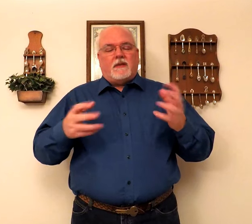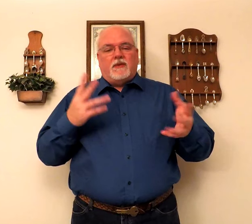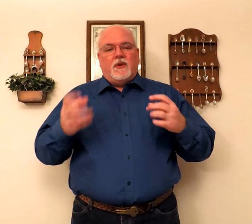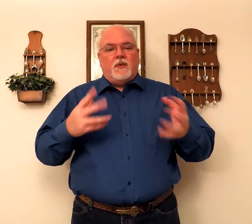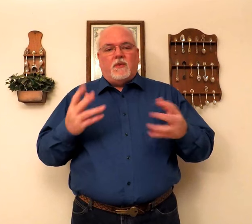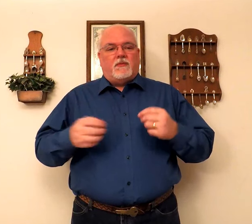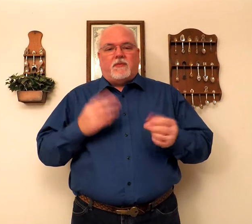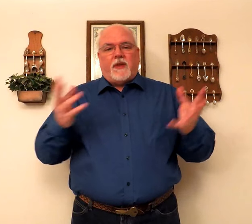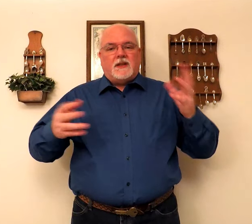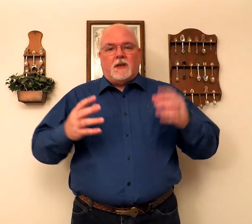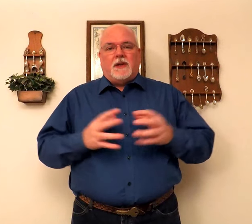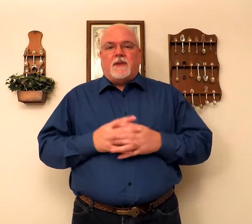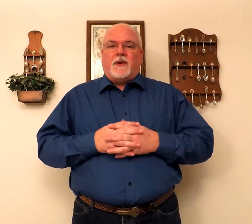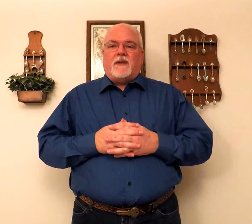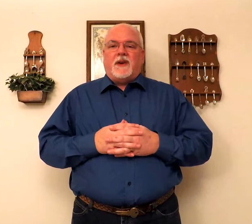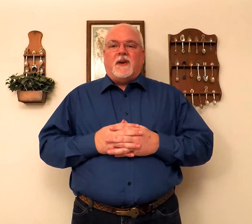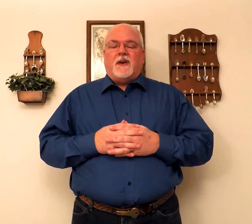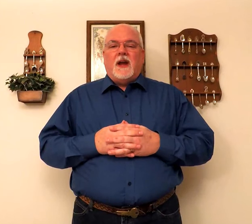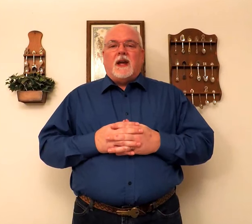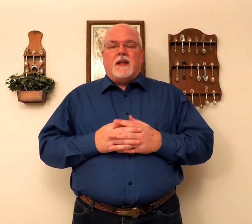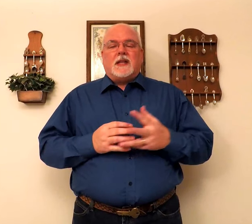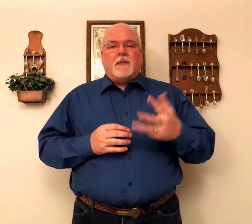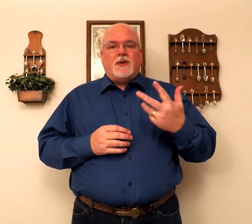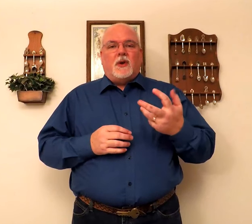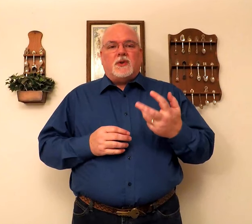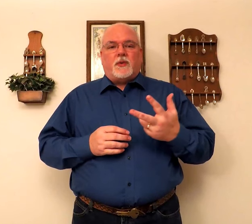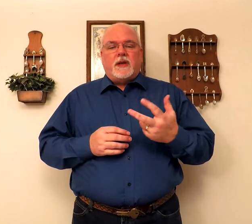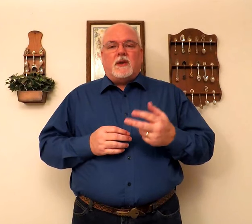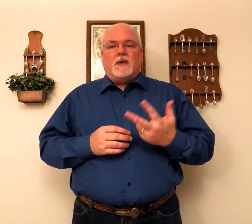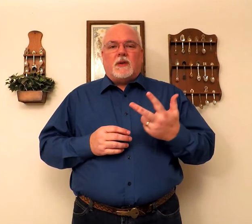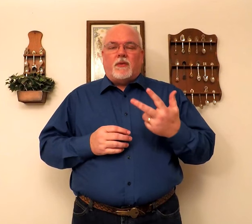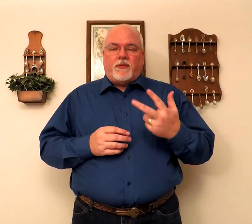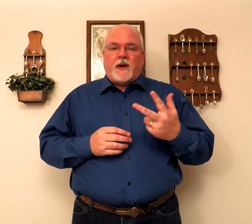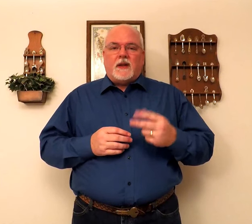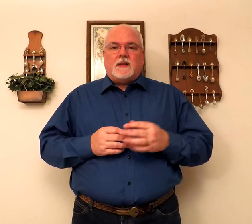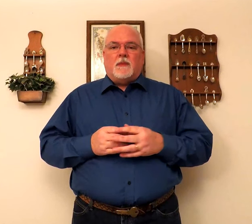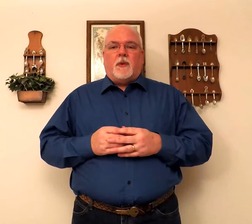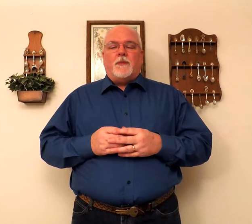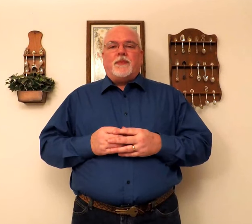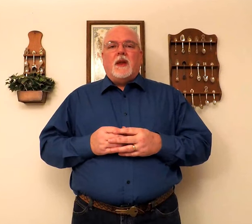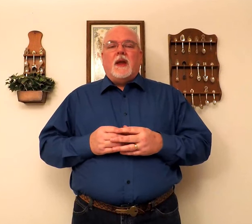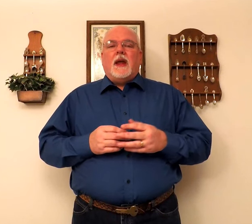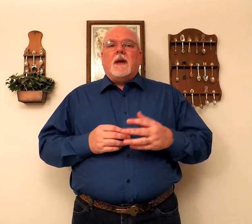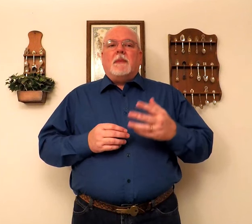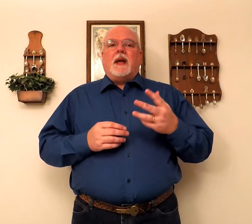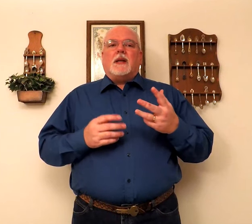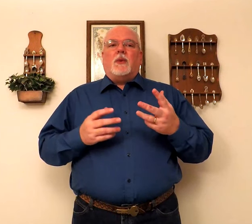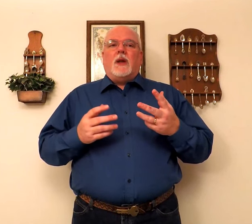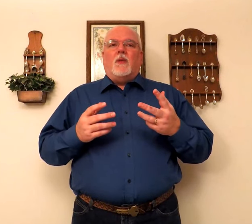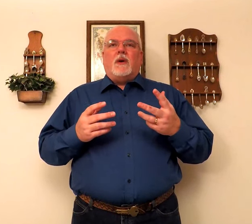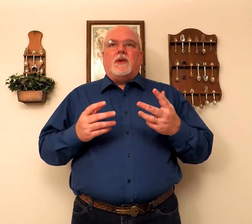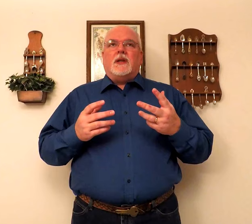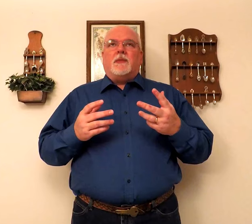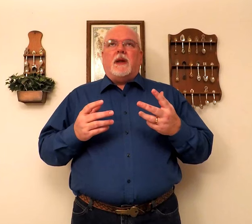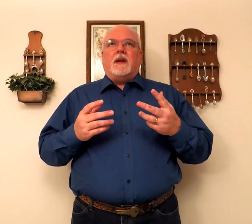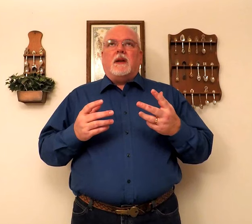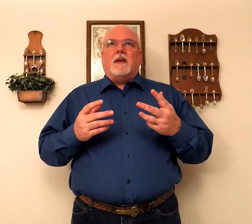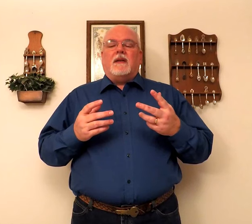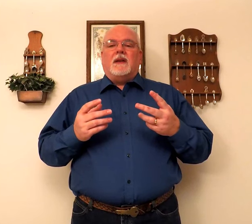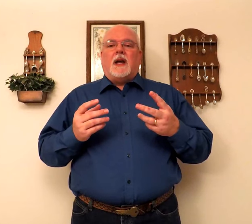do things a little bit different every year. This time I chose three songs that were fairly simple, because I really don't want you to spend the